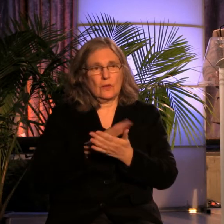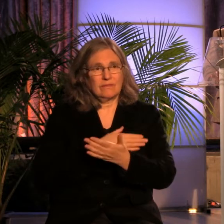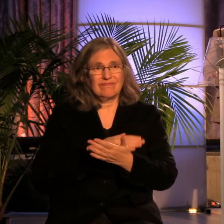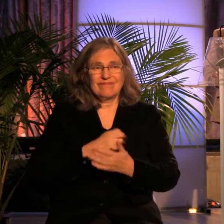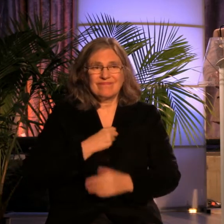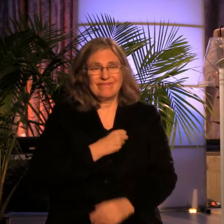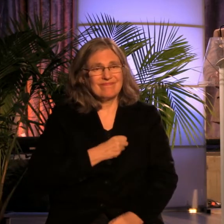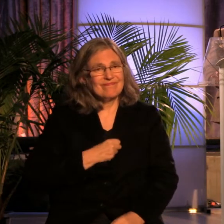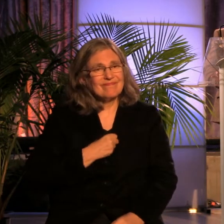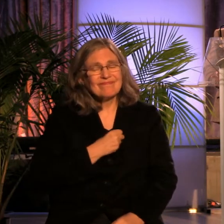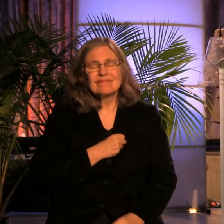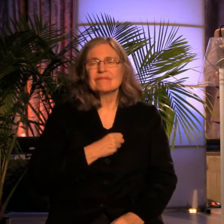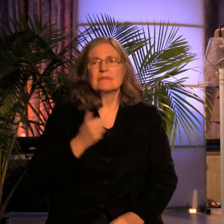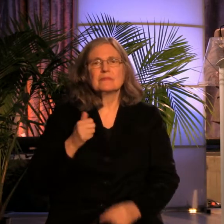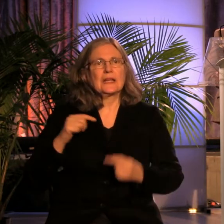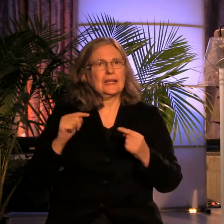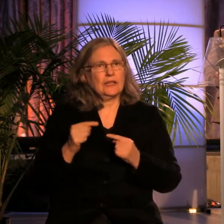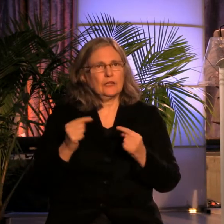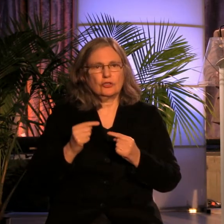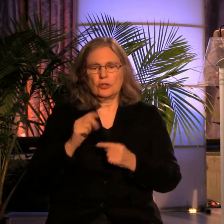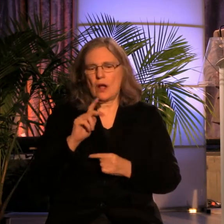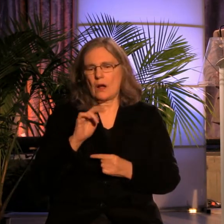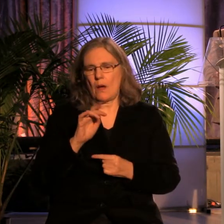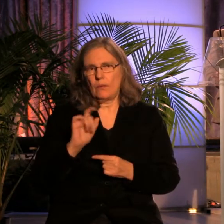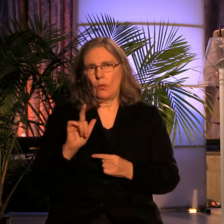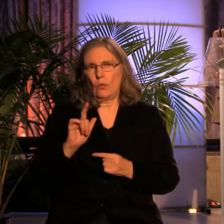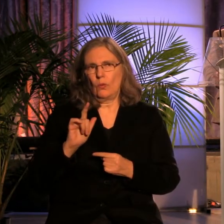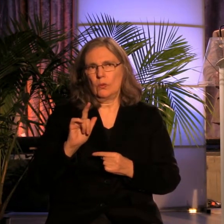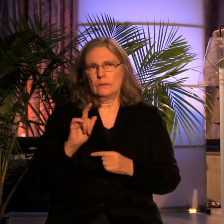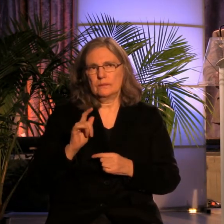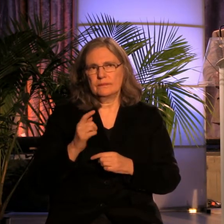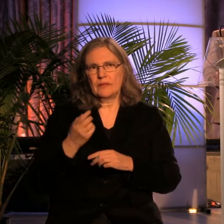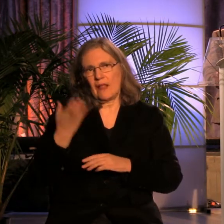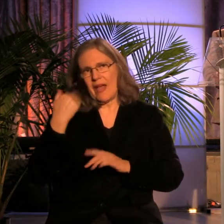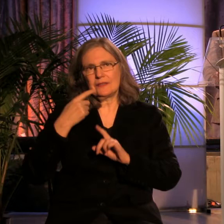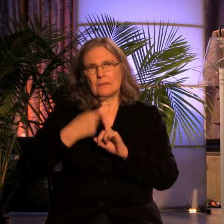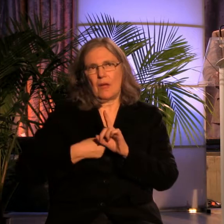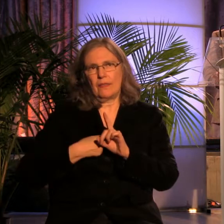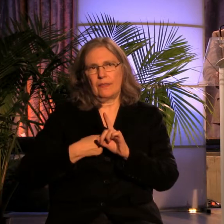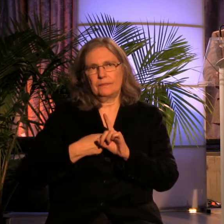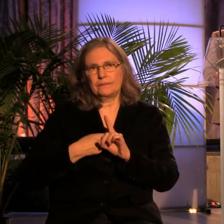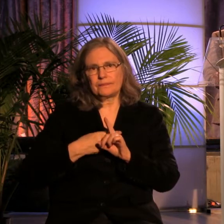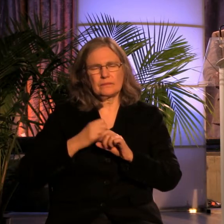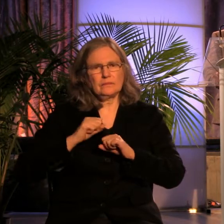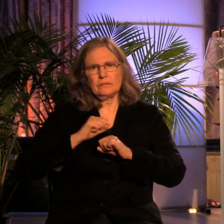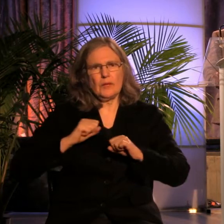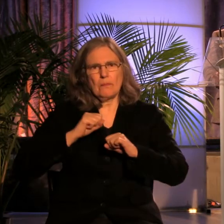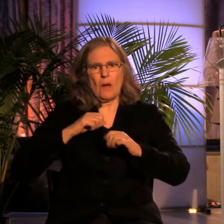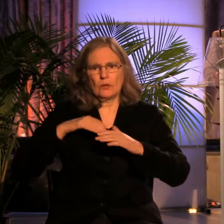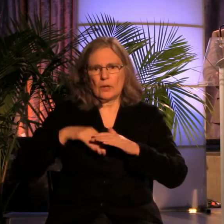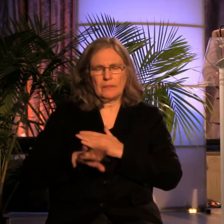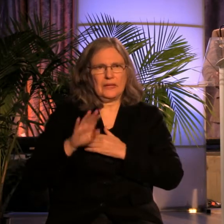Dr. Sarmas was injured in Kabul last month during a suicide bombing in the auditorium where his students were performing.